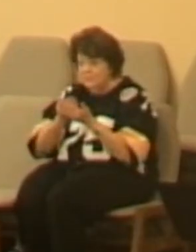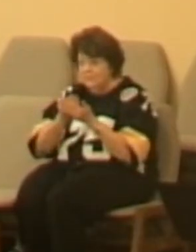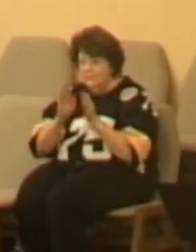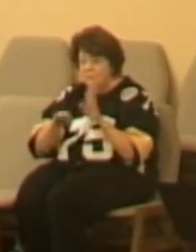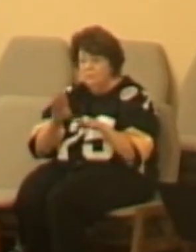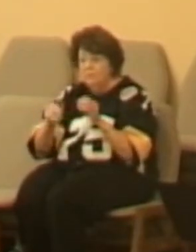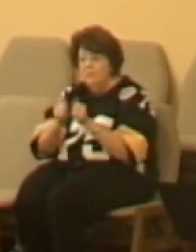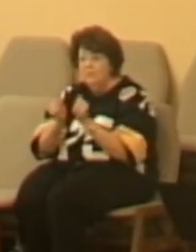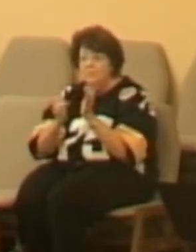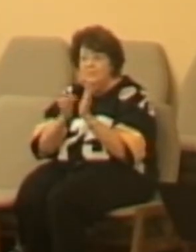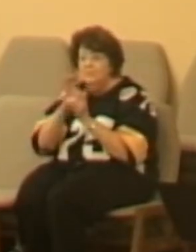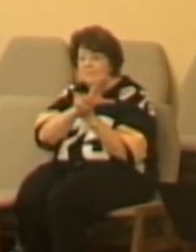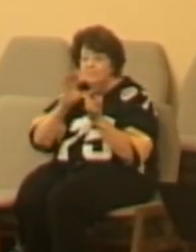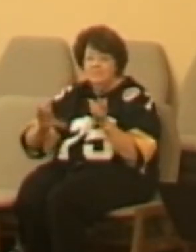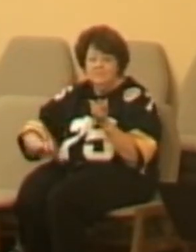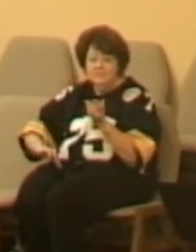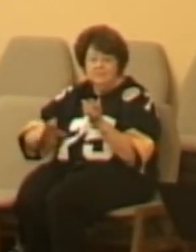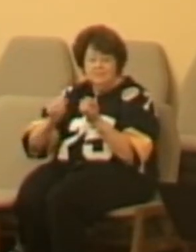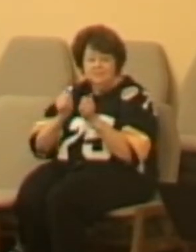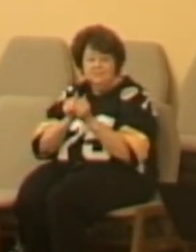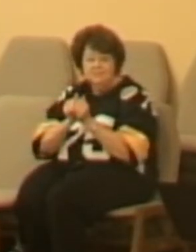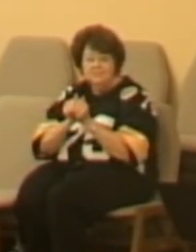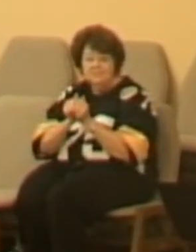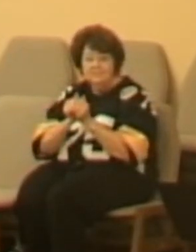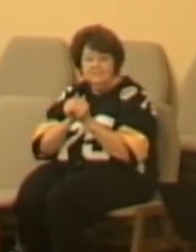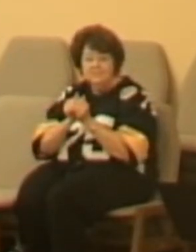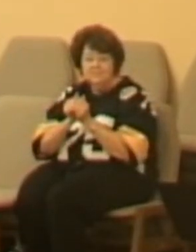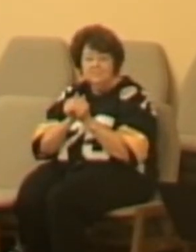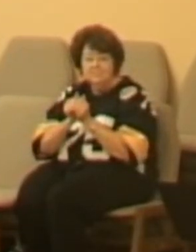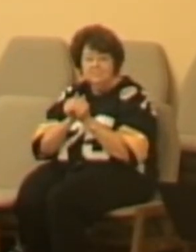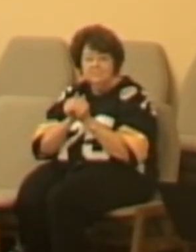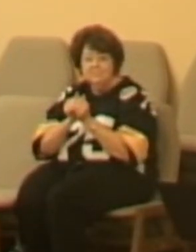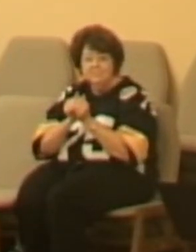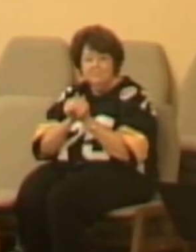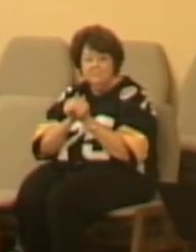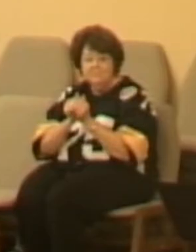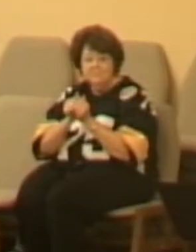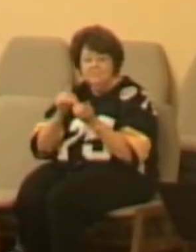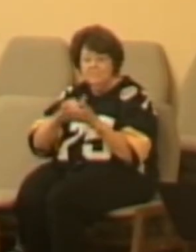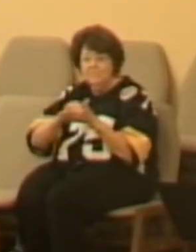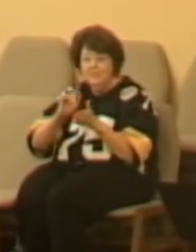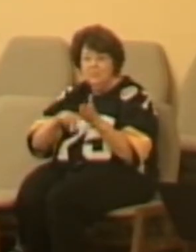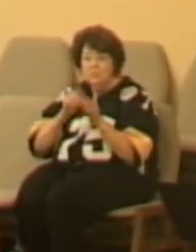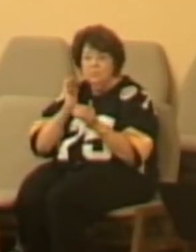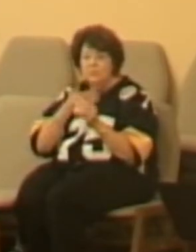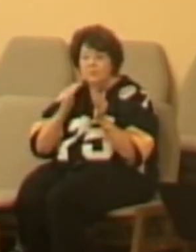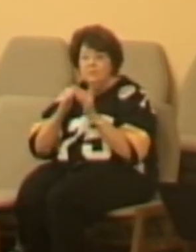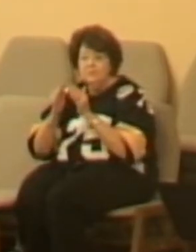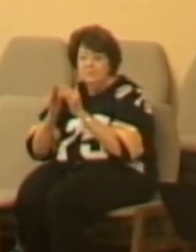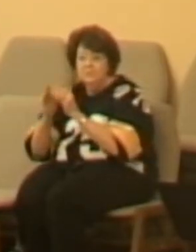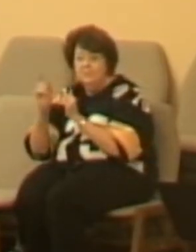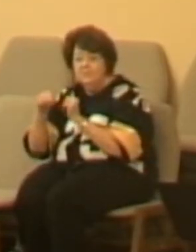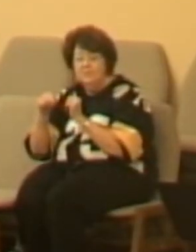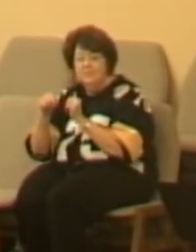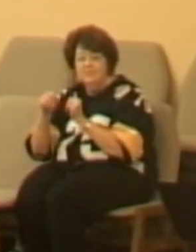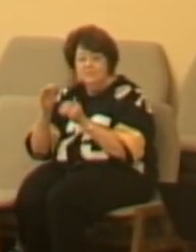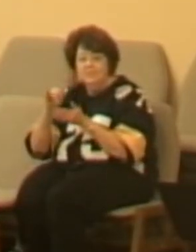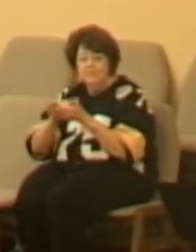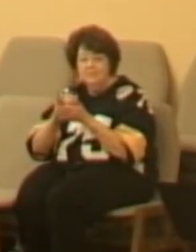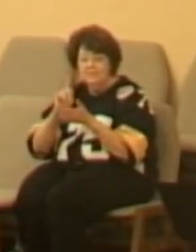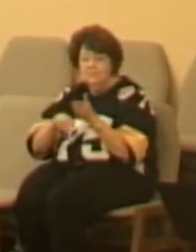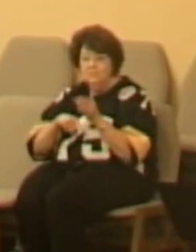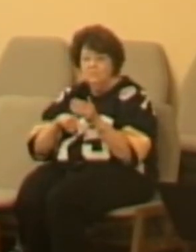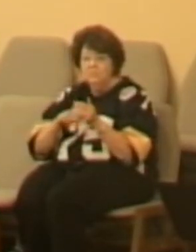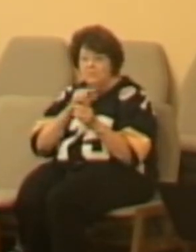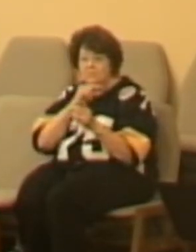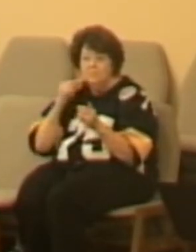Christ. That's what the world needs. That's what our community needs. And that's what Sam and